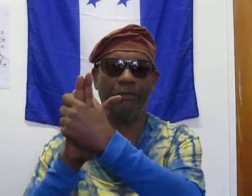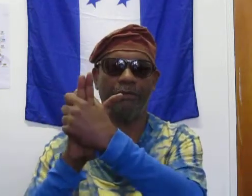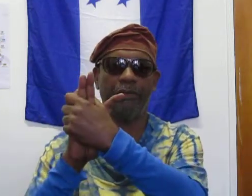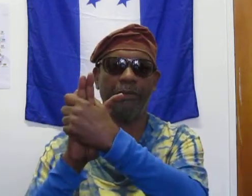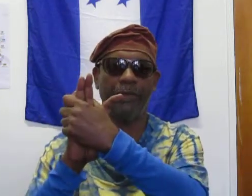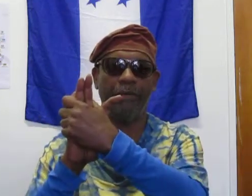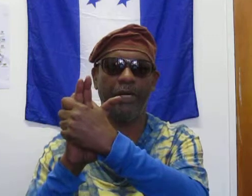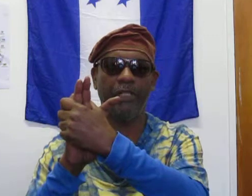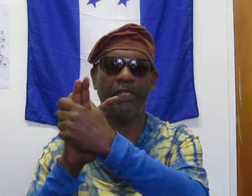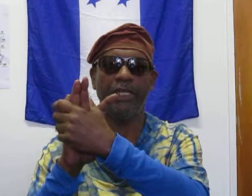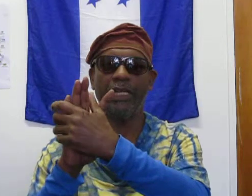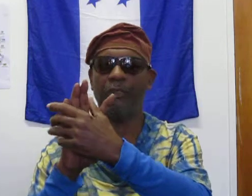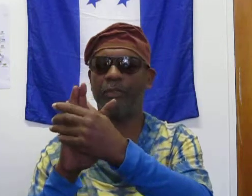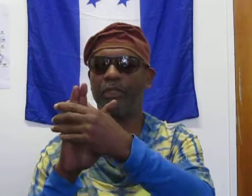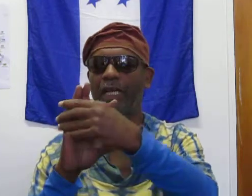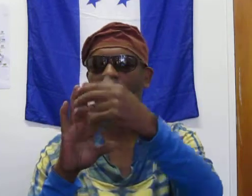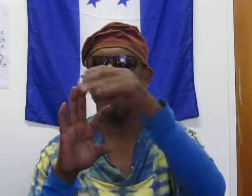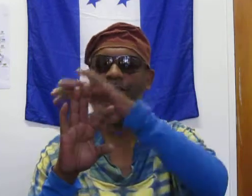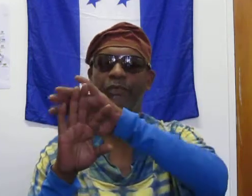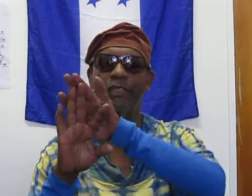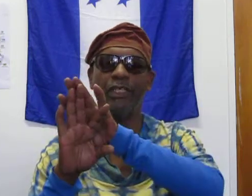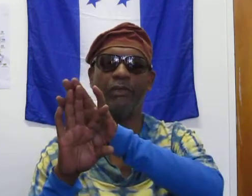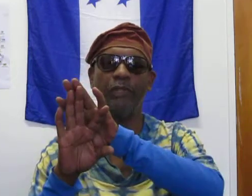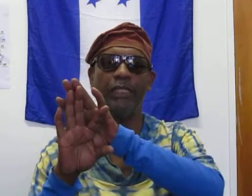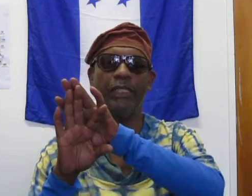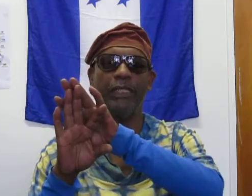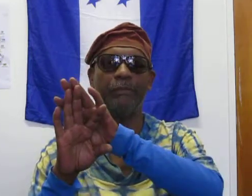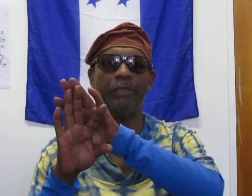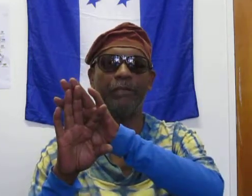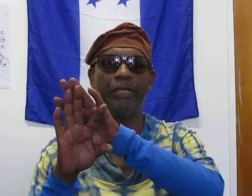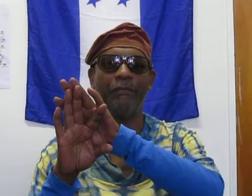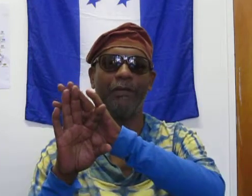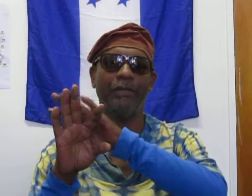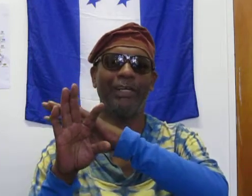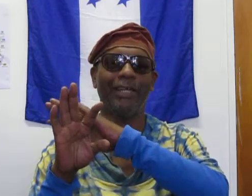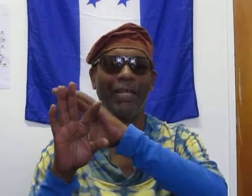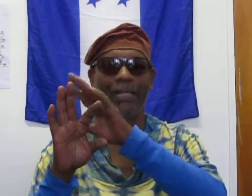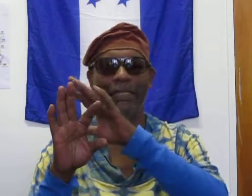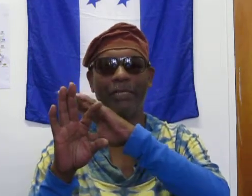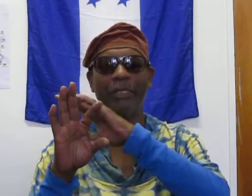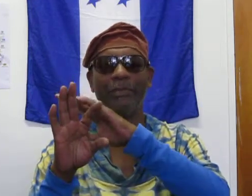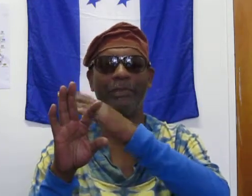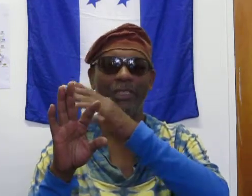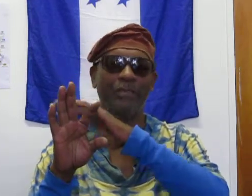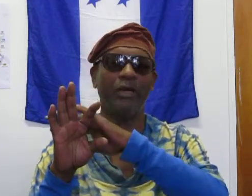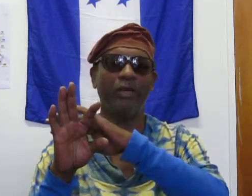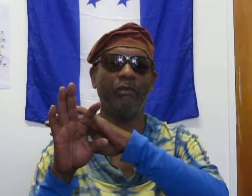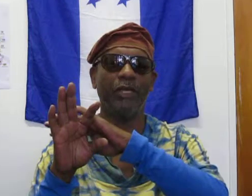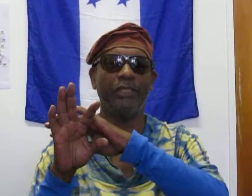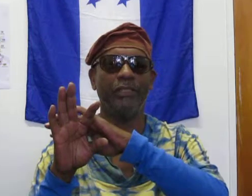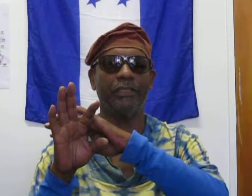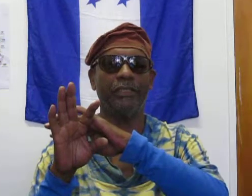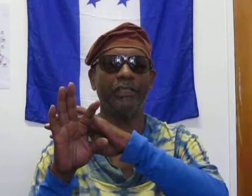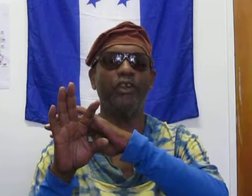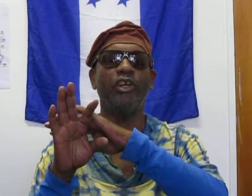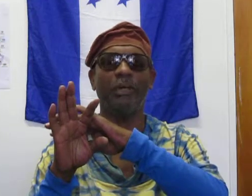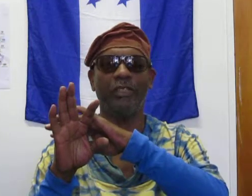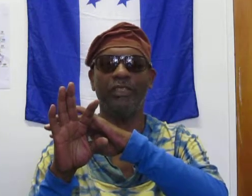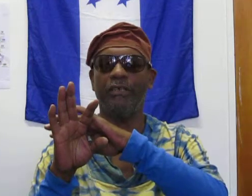three main branches. And what's supposed to happen, these folks here, you know, they have to have a lot of aides, a lot of people's business, more than a way to learn about stuff,